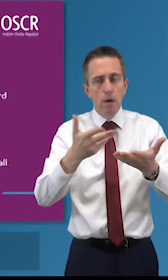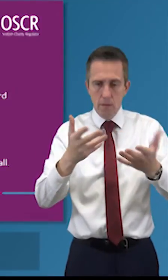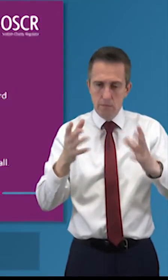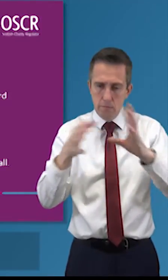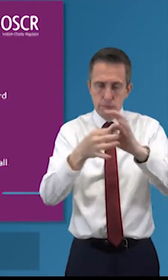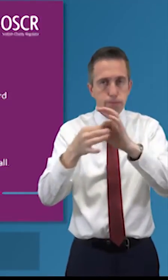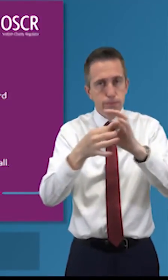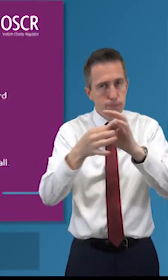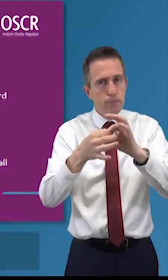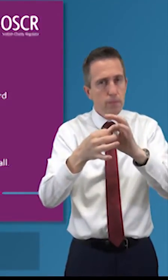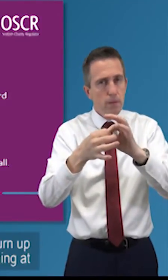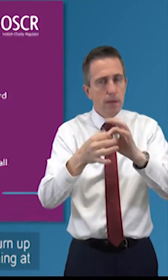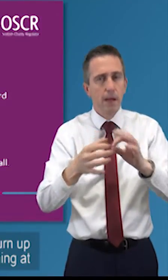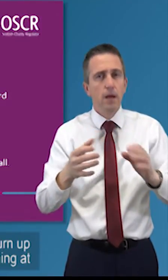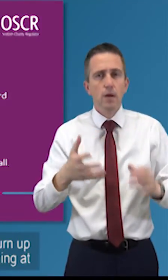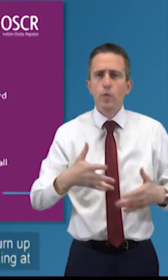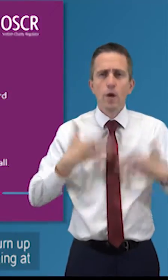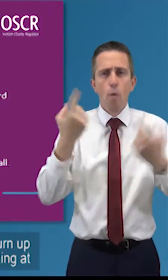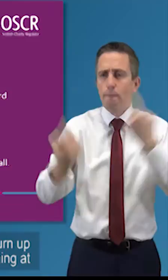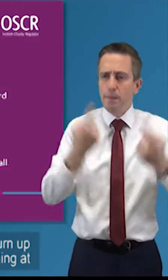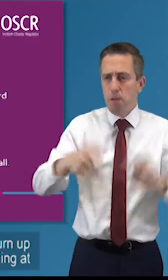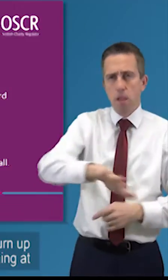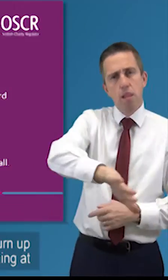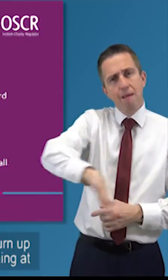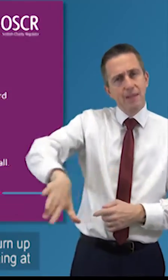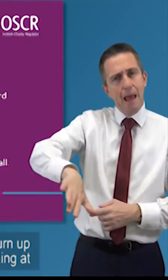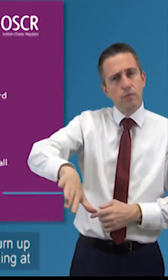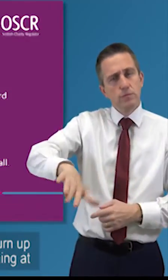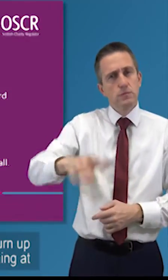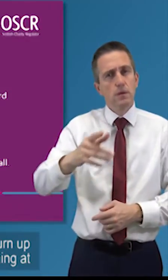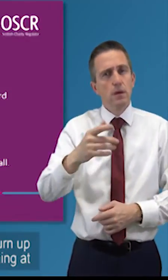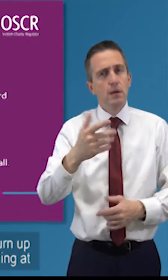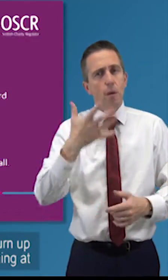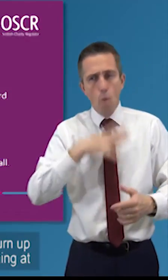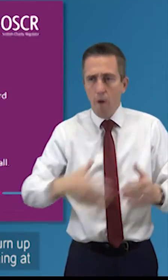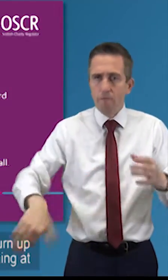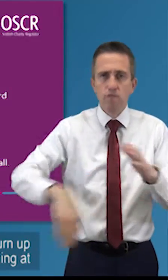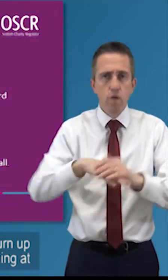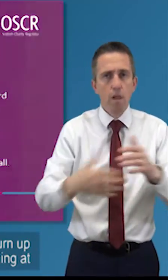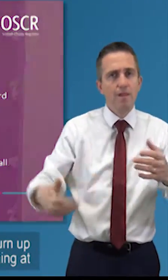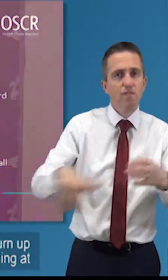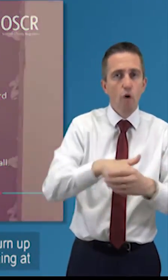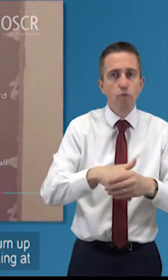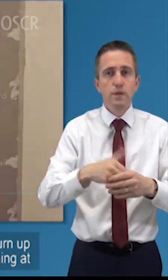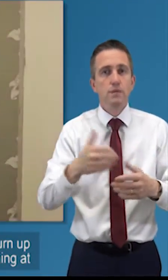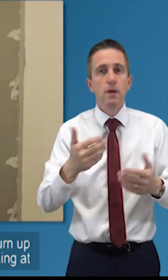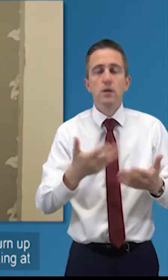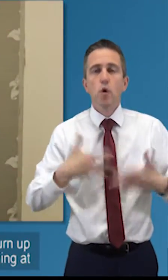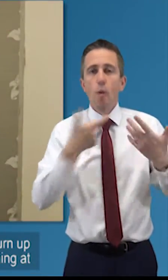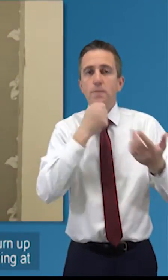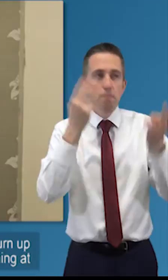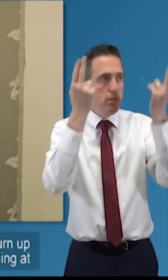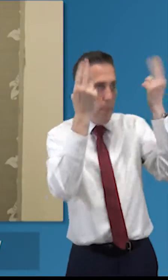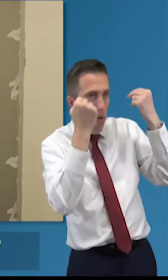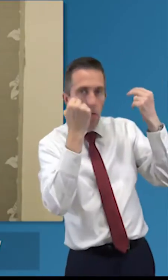um is everyone involved are there people who don't turn up to meetings are there people who never